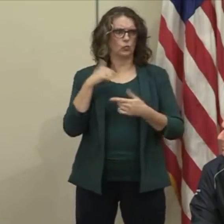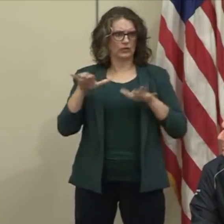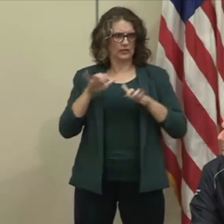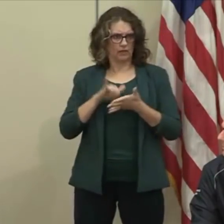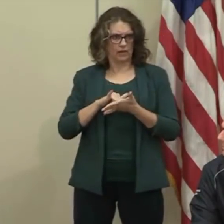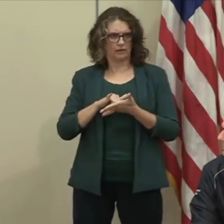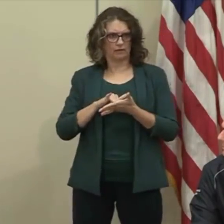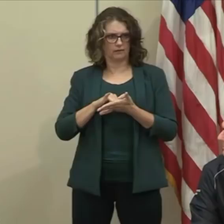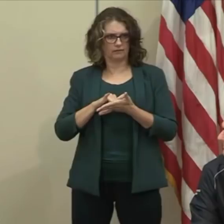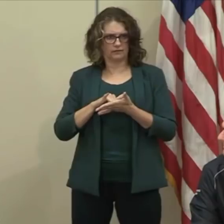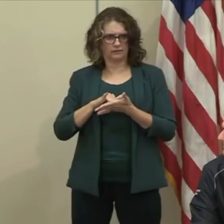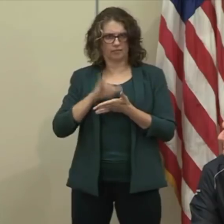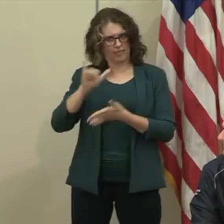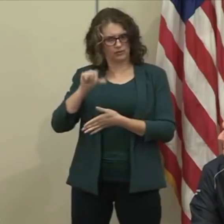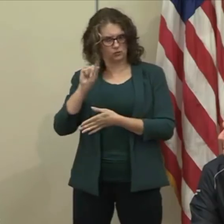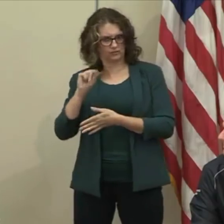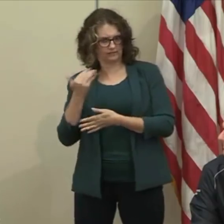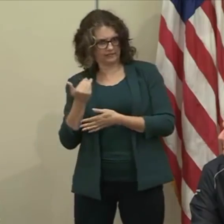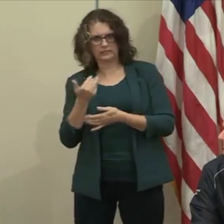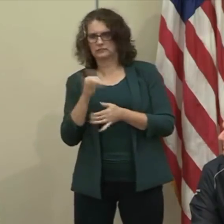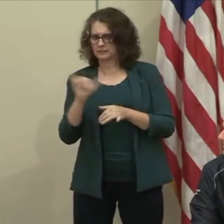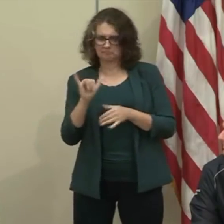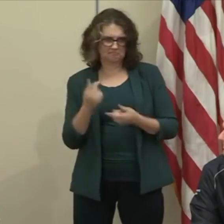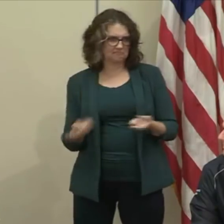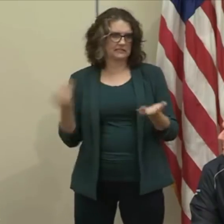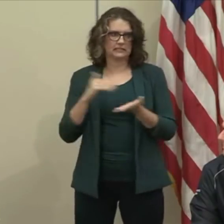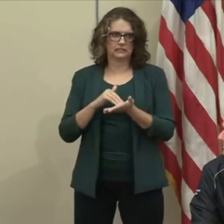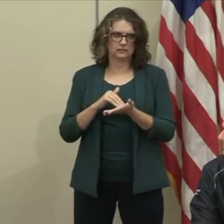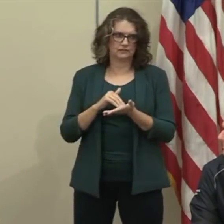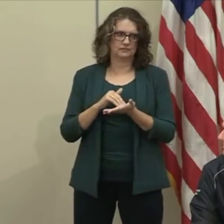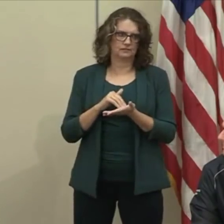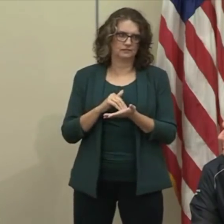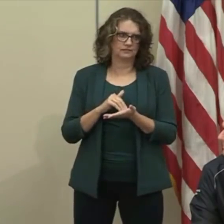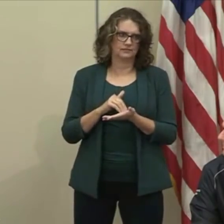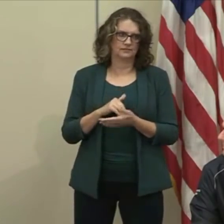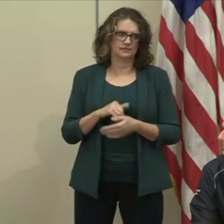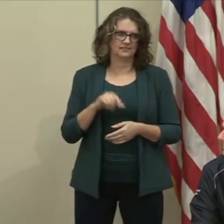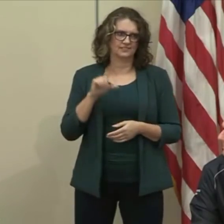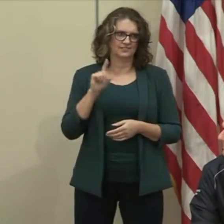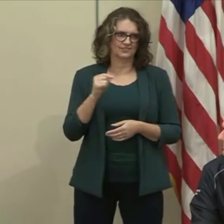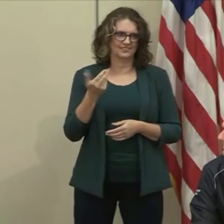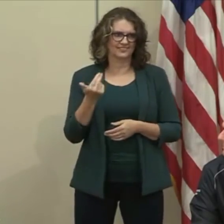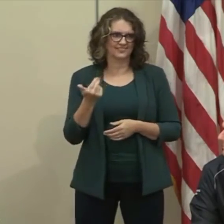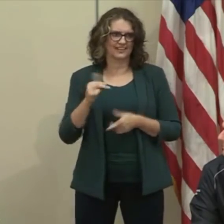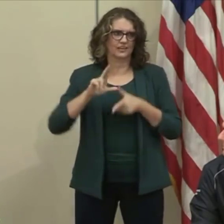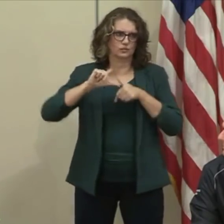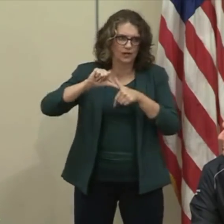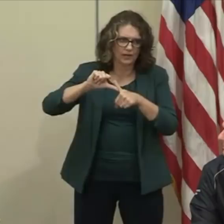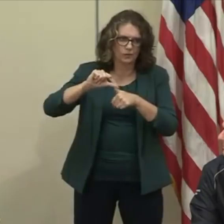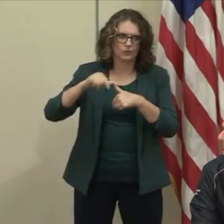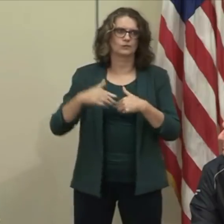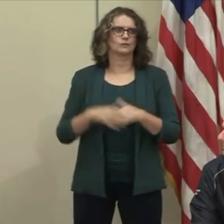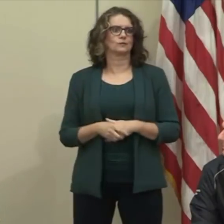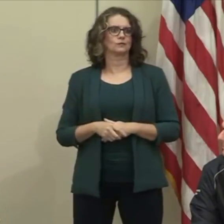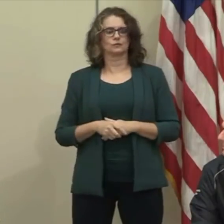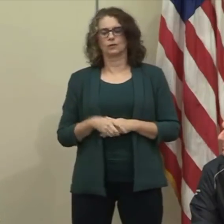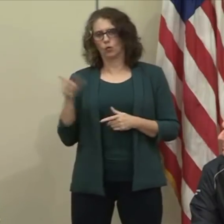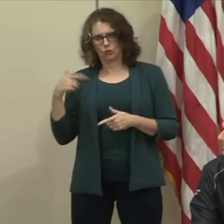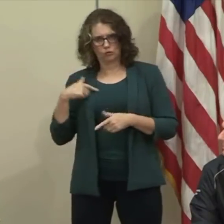the May 3rd tornado or the May 20th tornado in Moore,